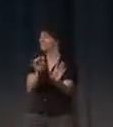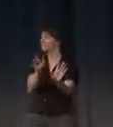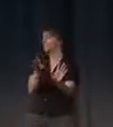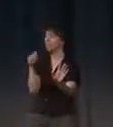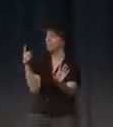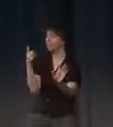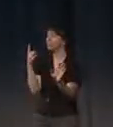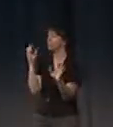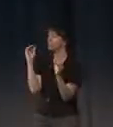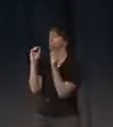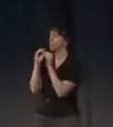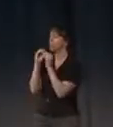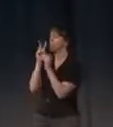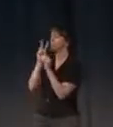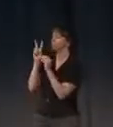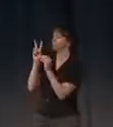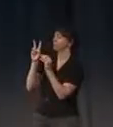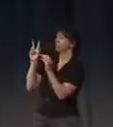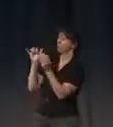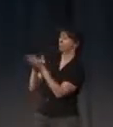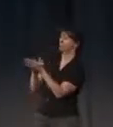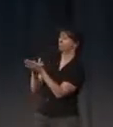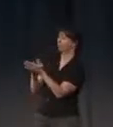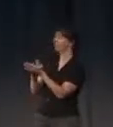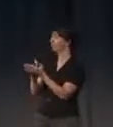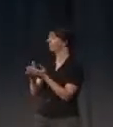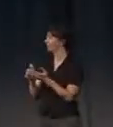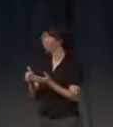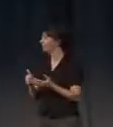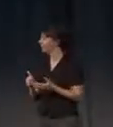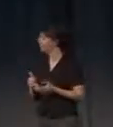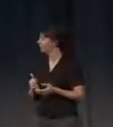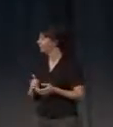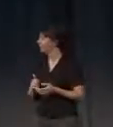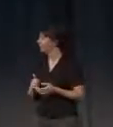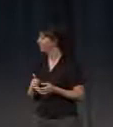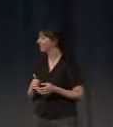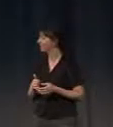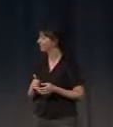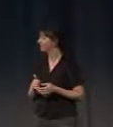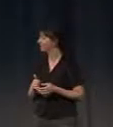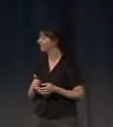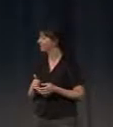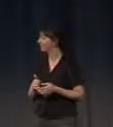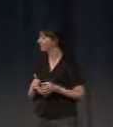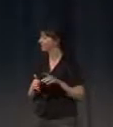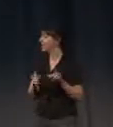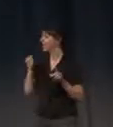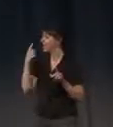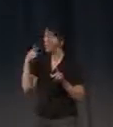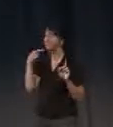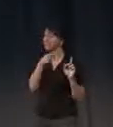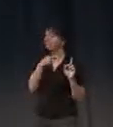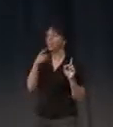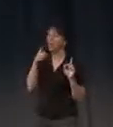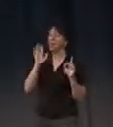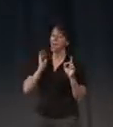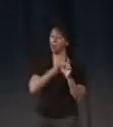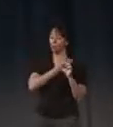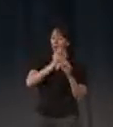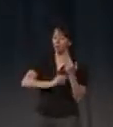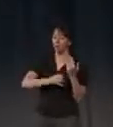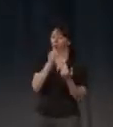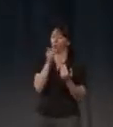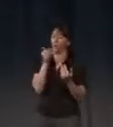impossible. But that, we were on the threshold of not really happening. Don't close your eyes and be so afraid. We